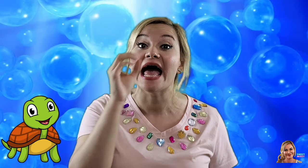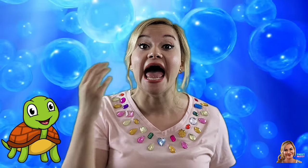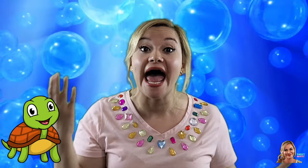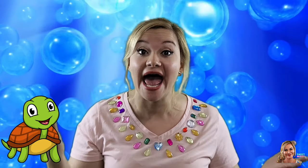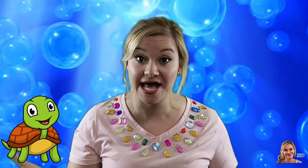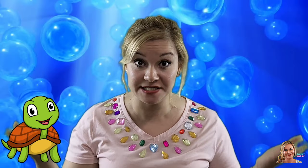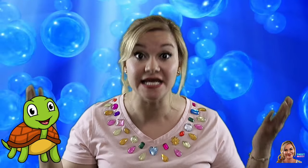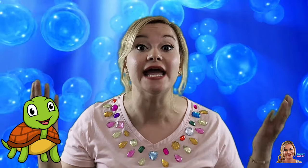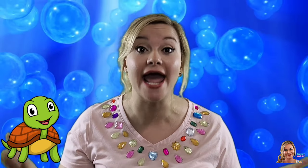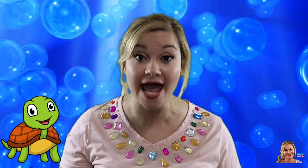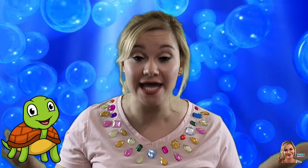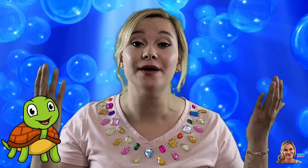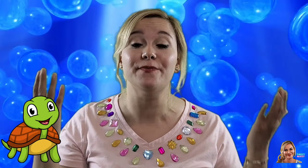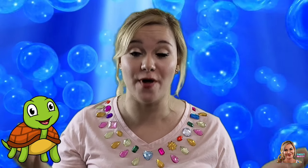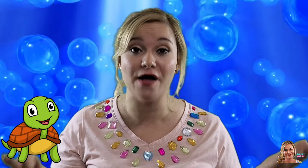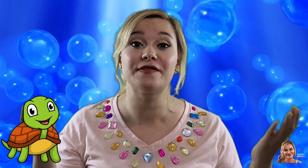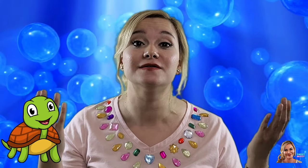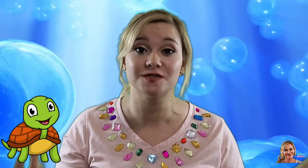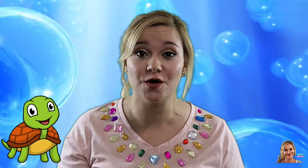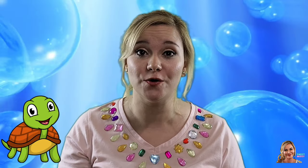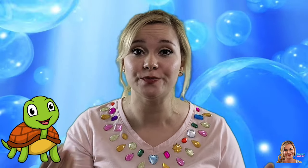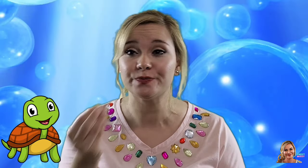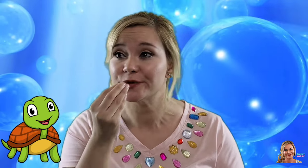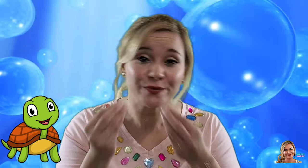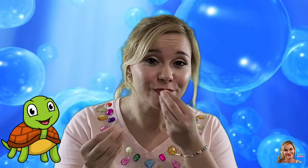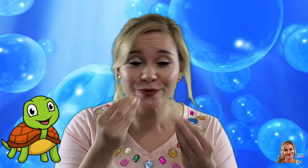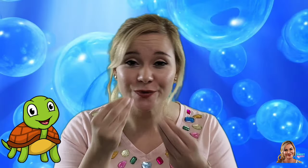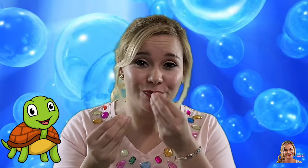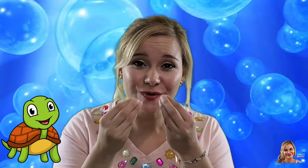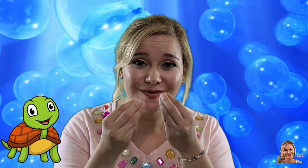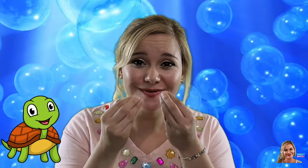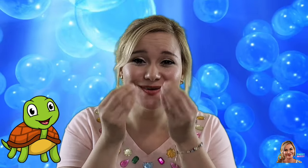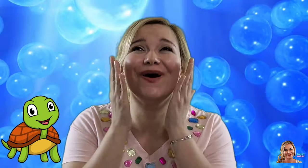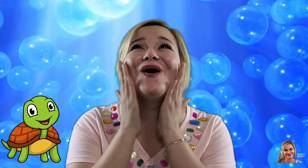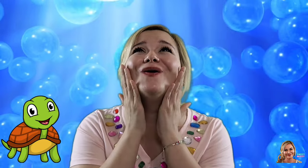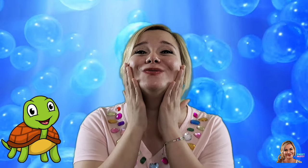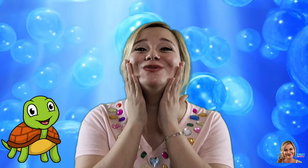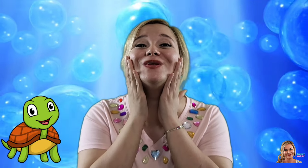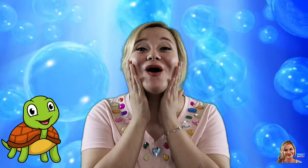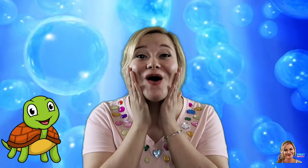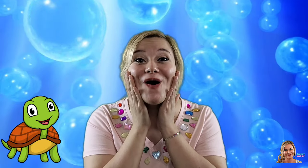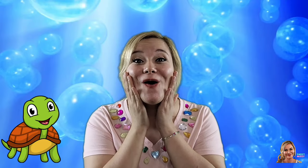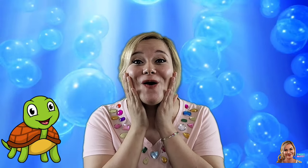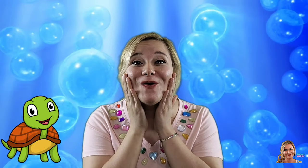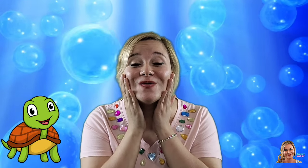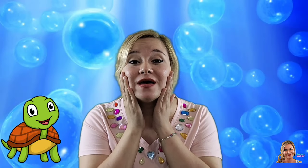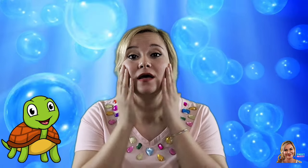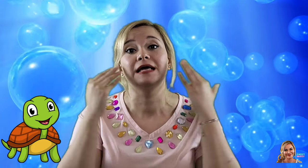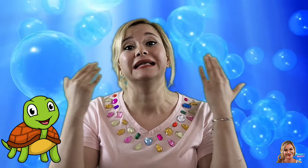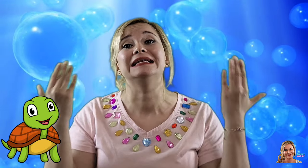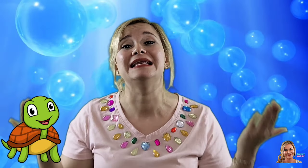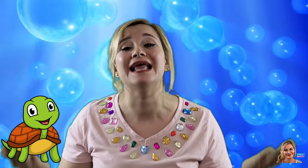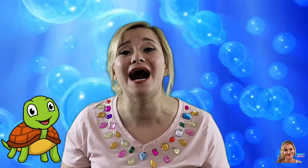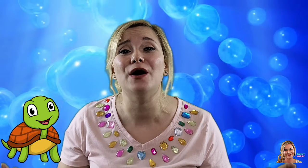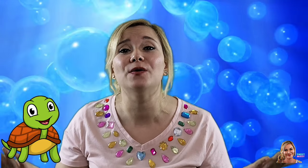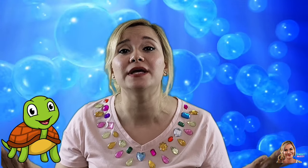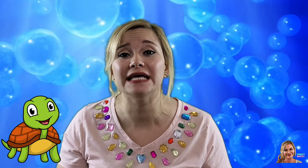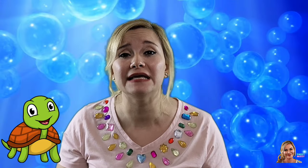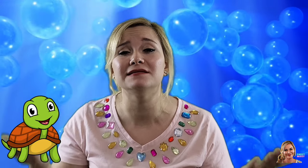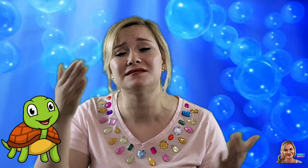And he ate a bottle of soap. Oh no! Now he's